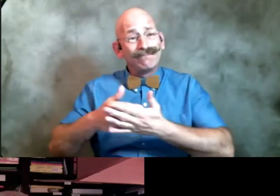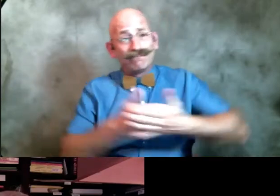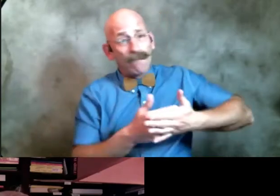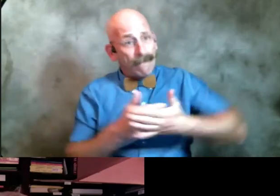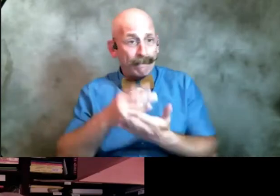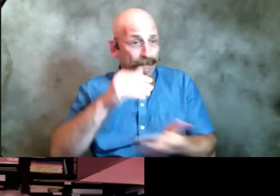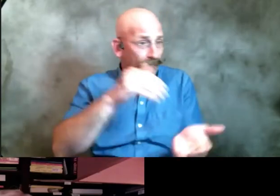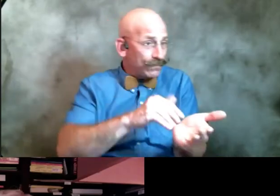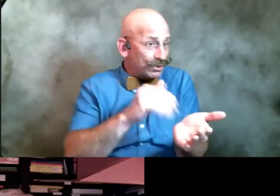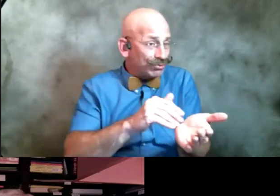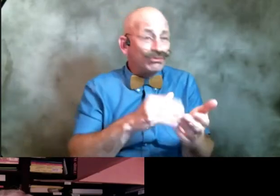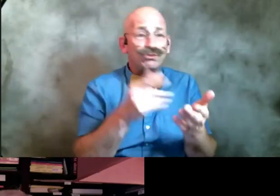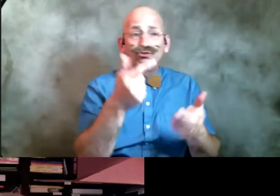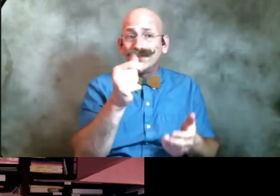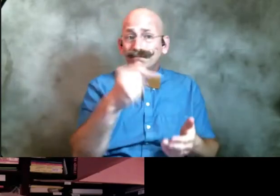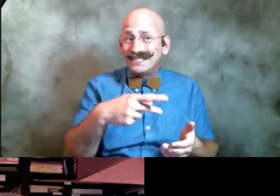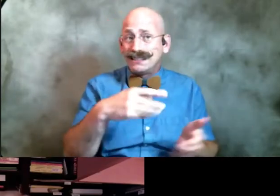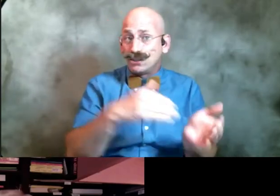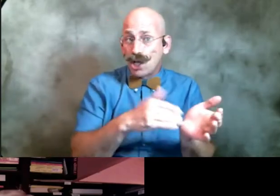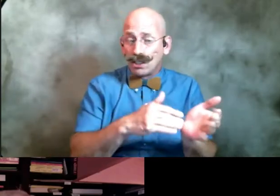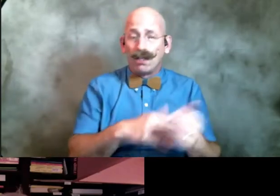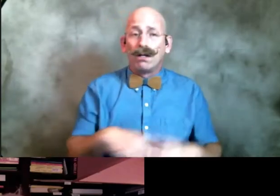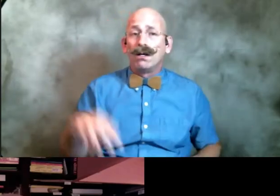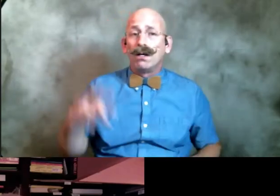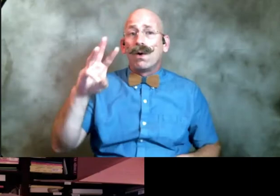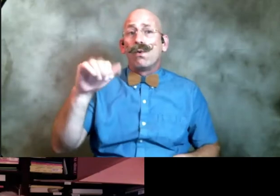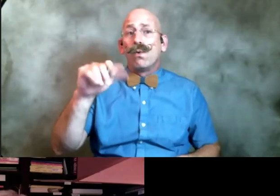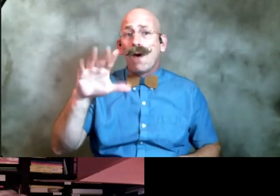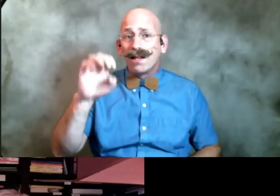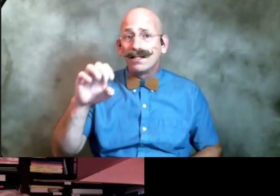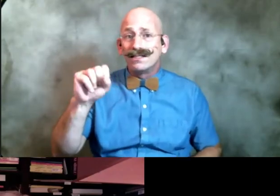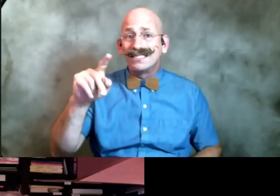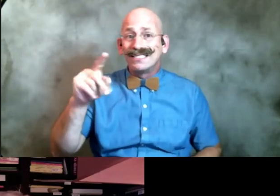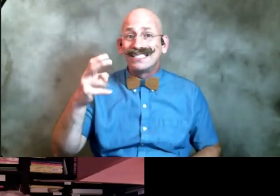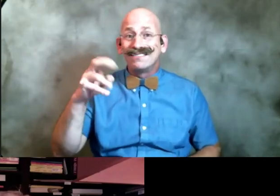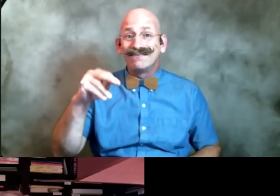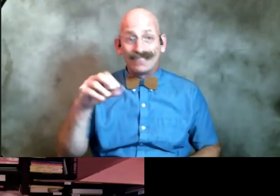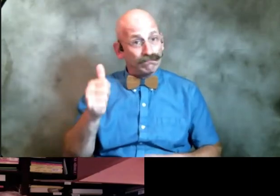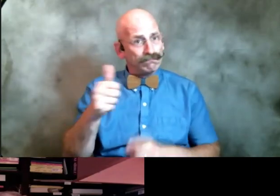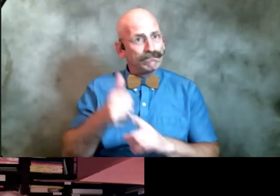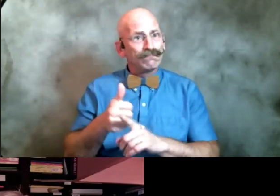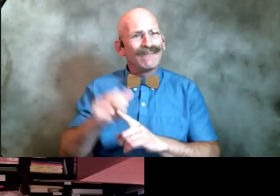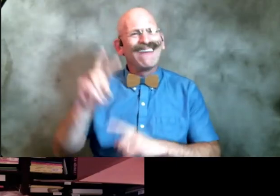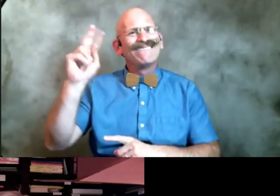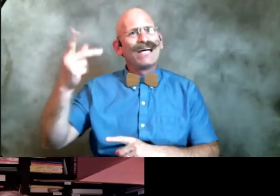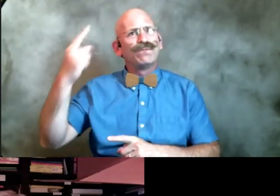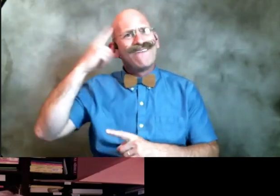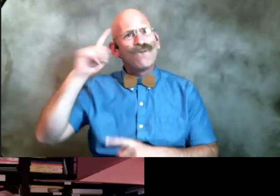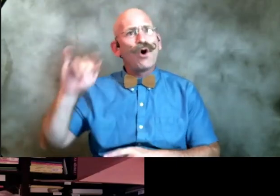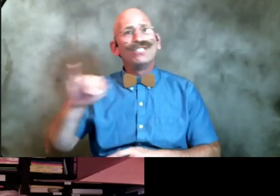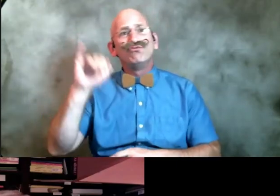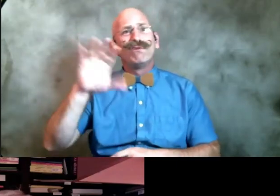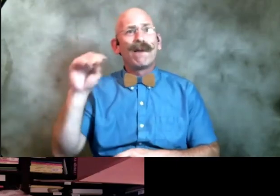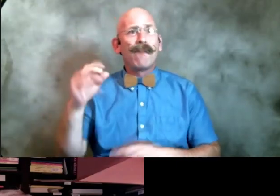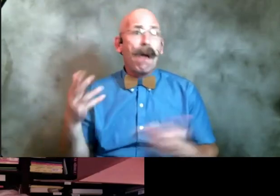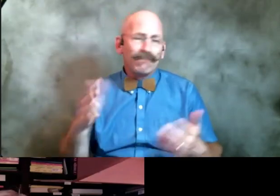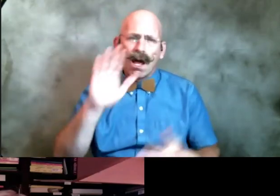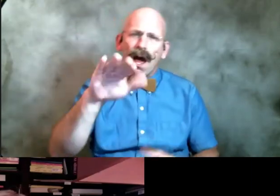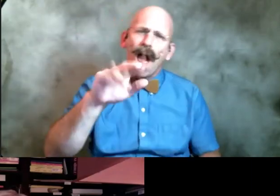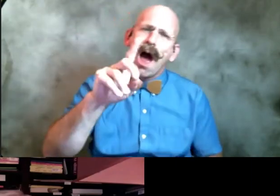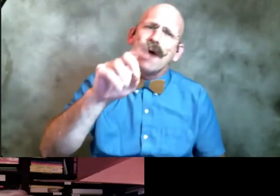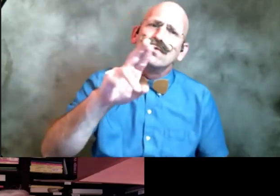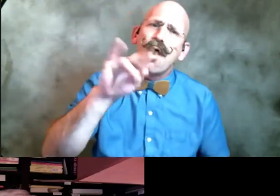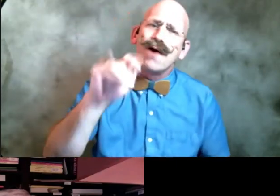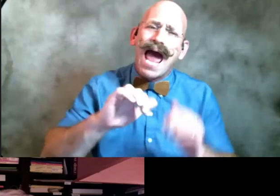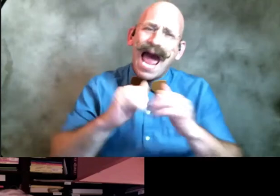and wallace stevens who was vice president of an insurance company so dora how do you fit